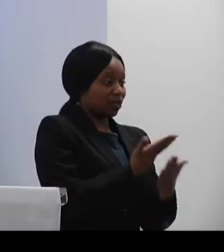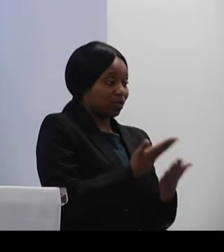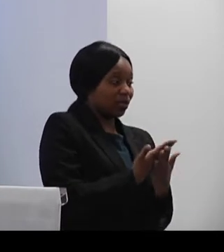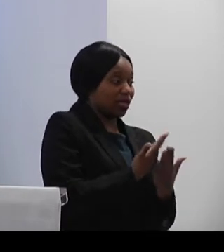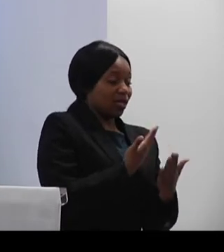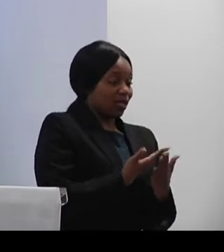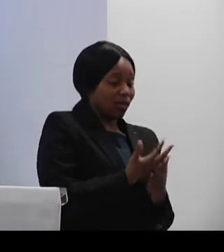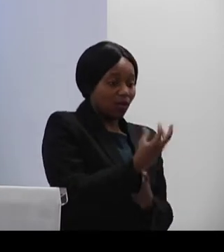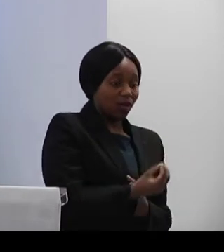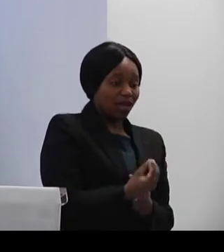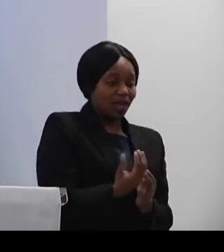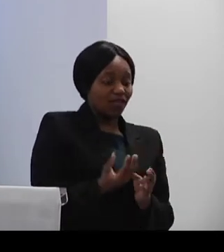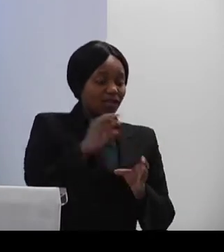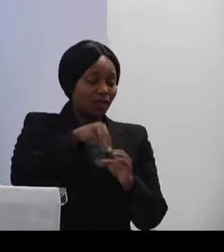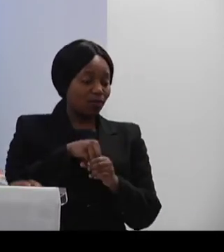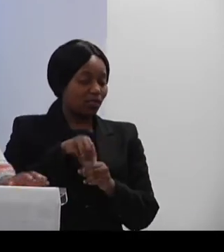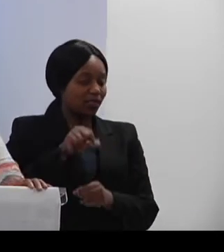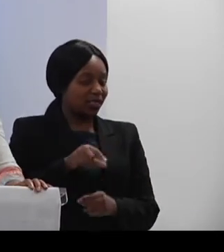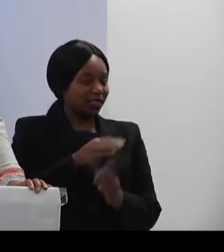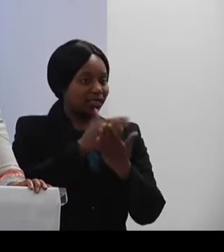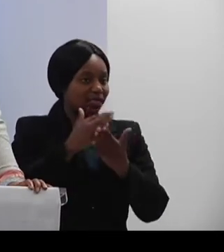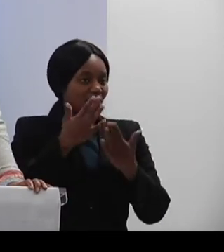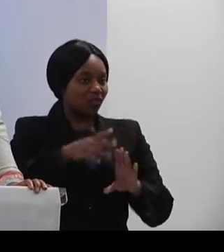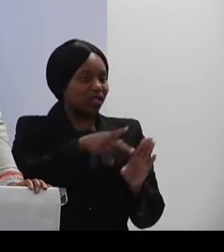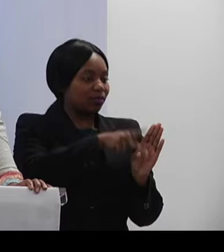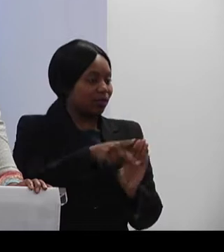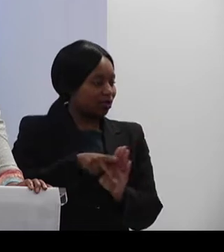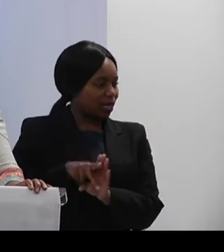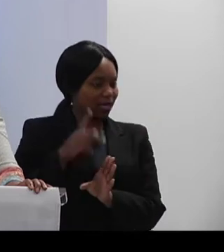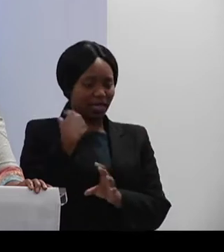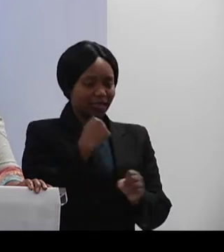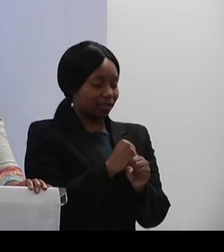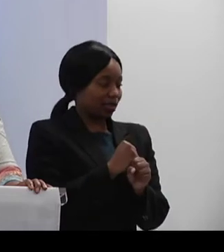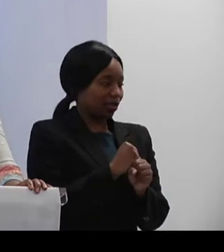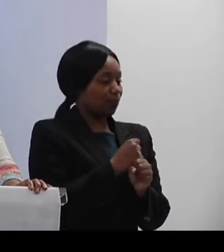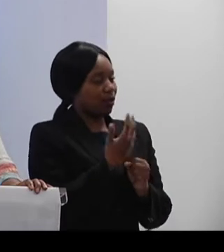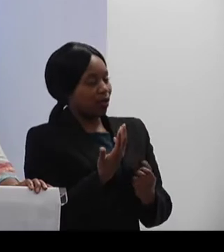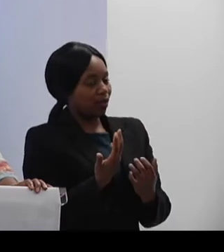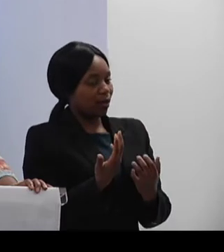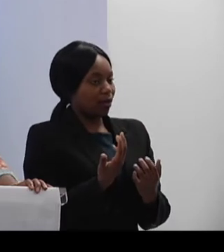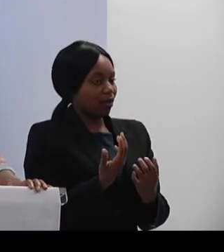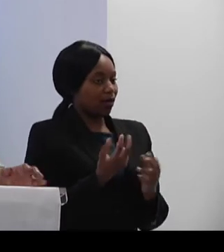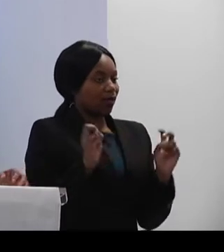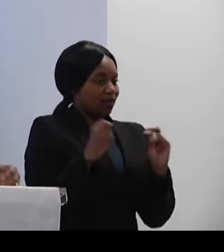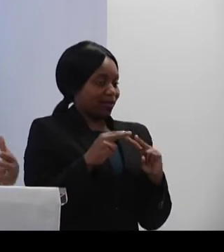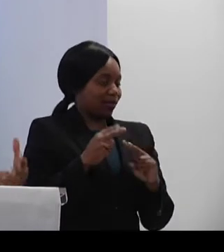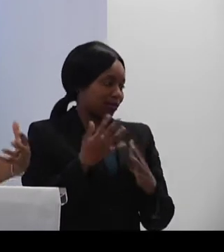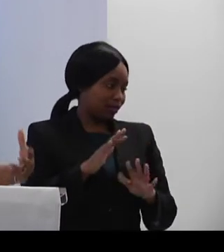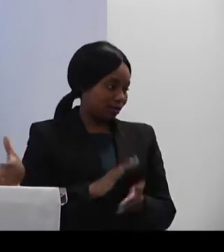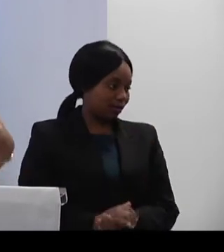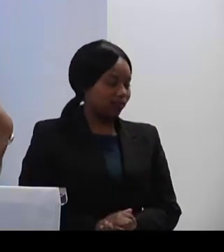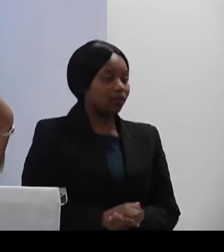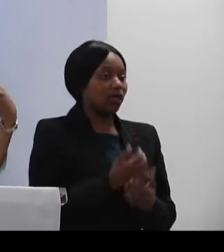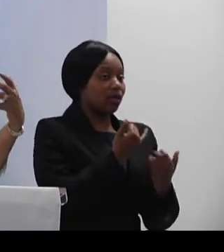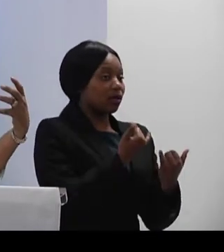input that came even from those to that were participants in the last year's colloquium, so